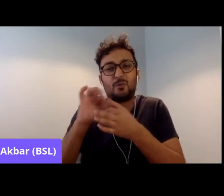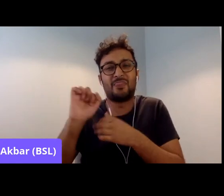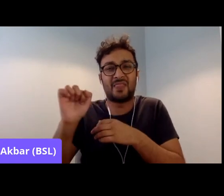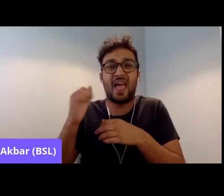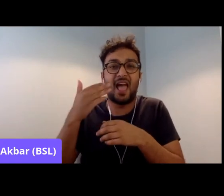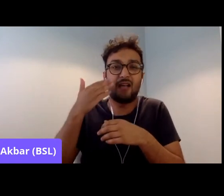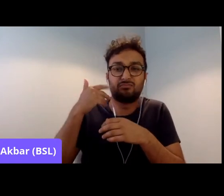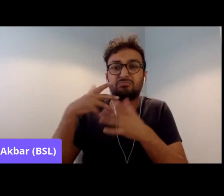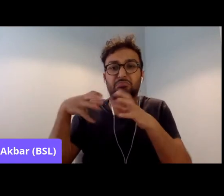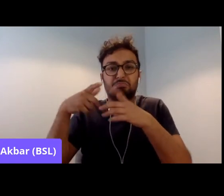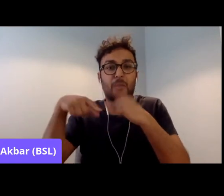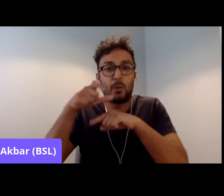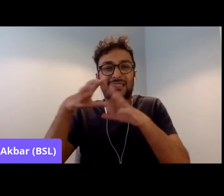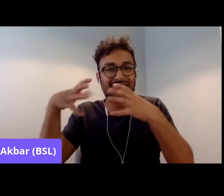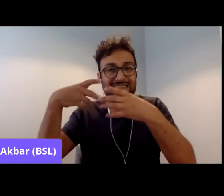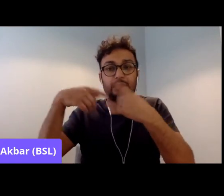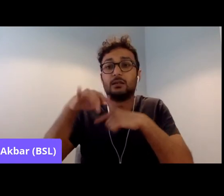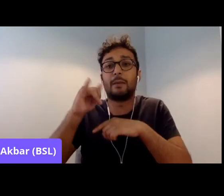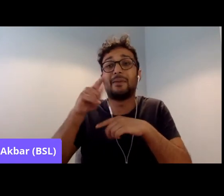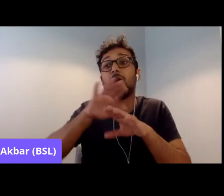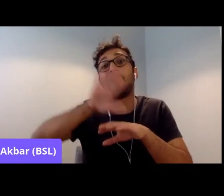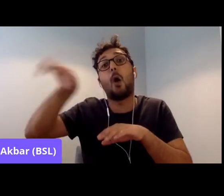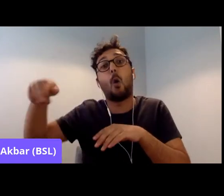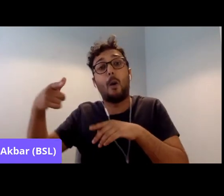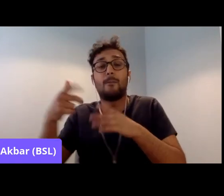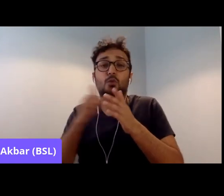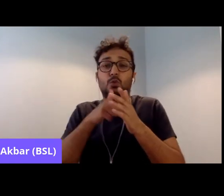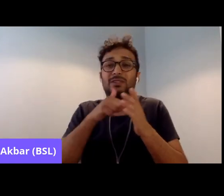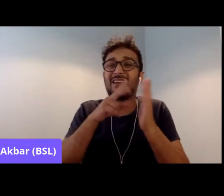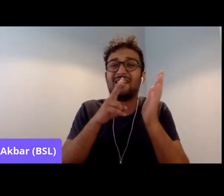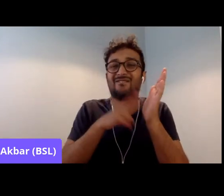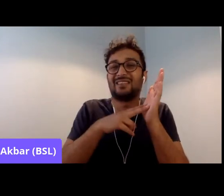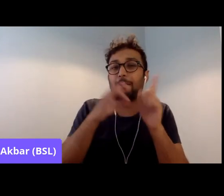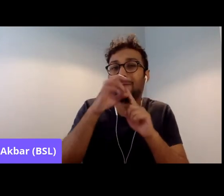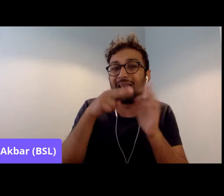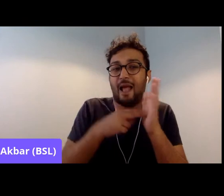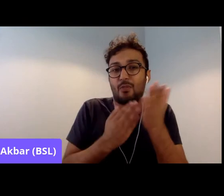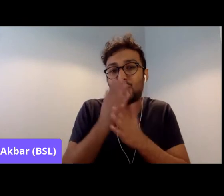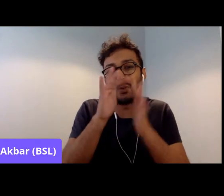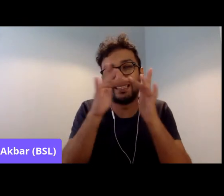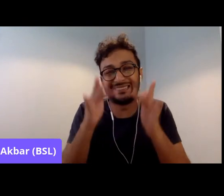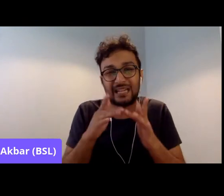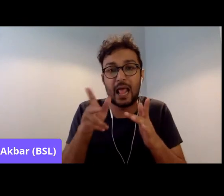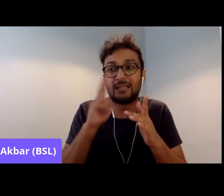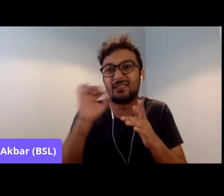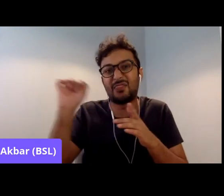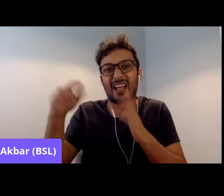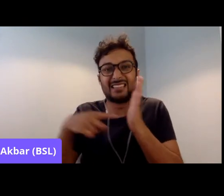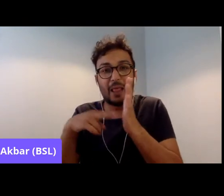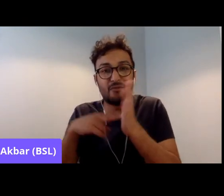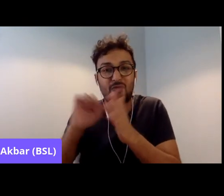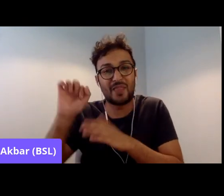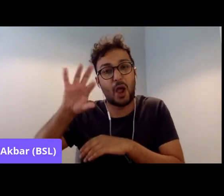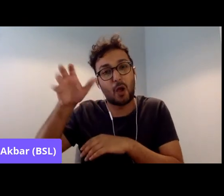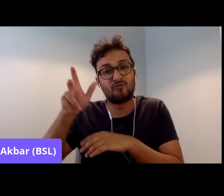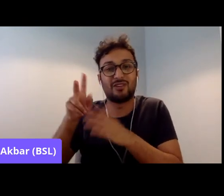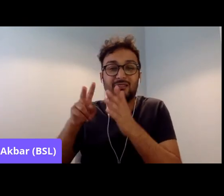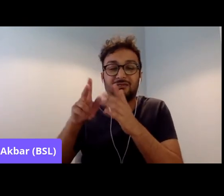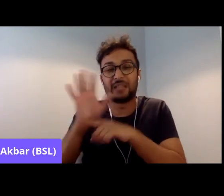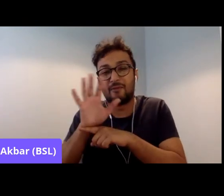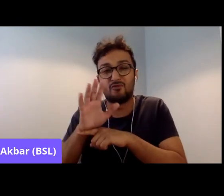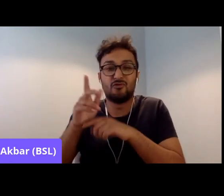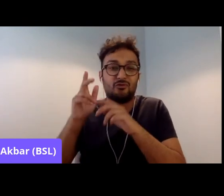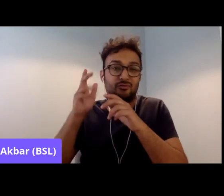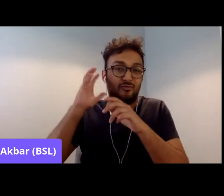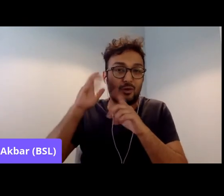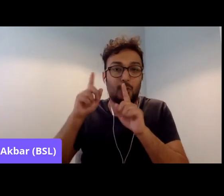at home, who might be using a VPN or something to see their their media. One of the things that the left can do is to not treat